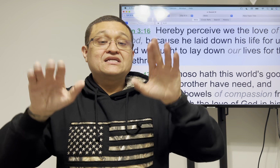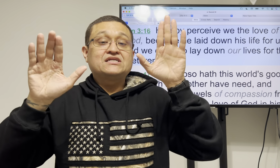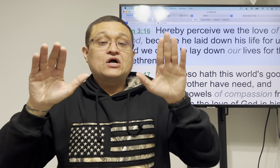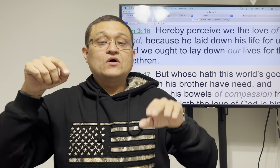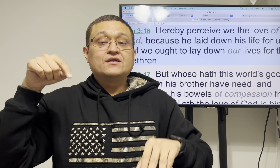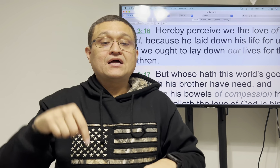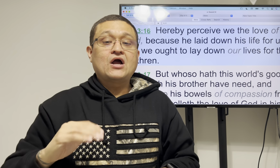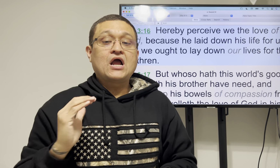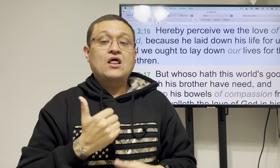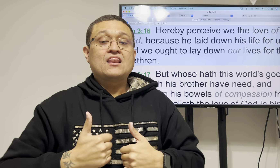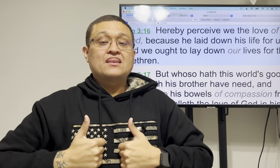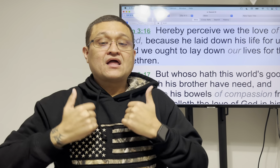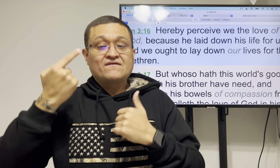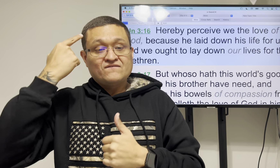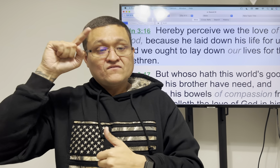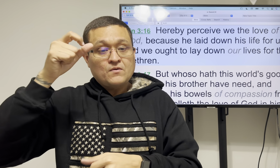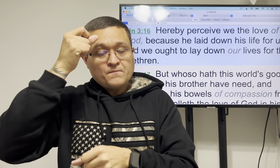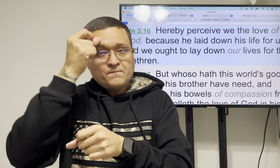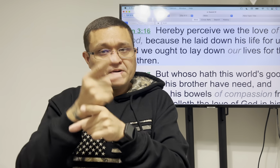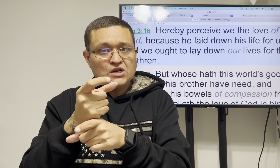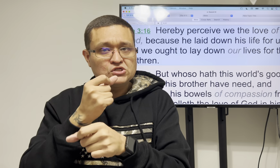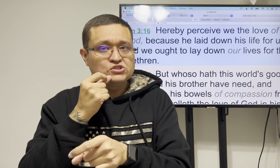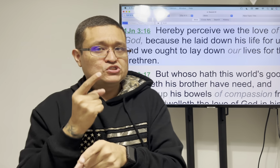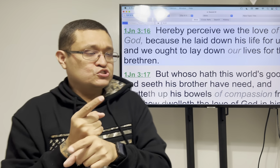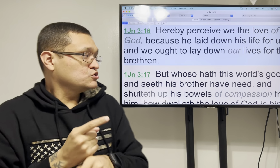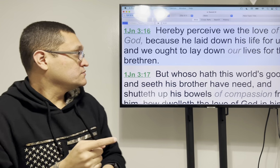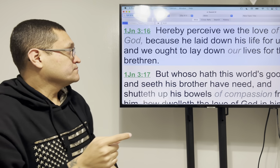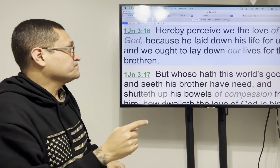and we ought to lay down our lives for the brethren